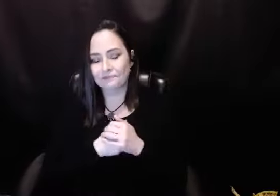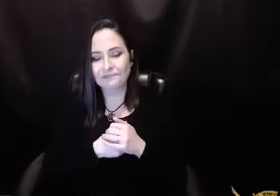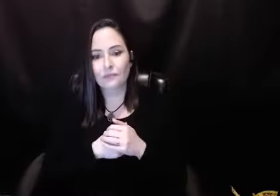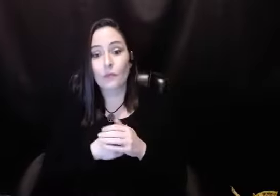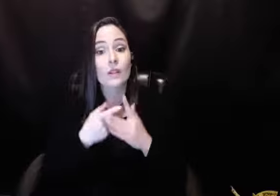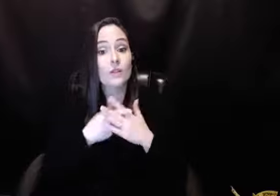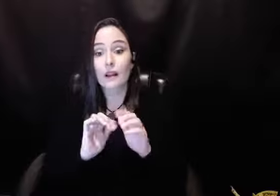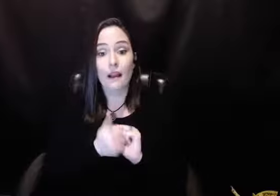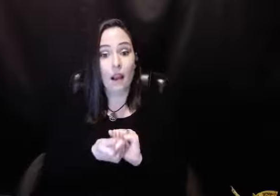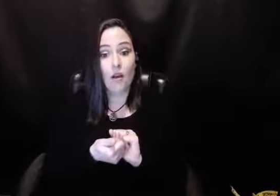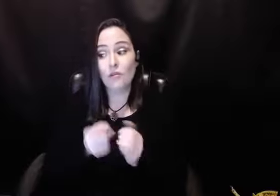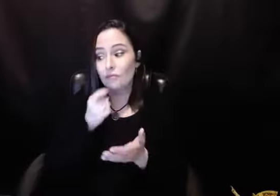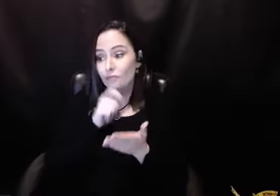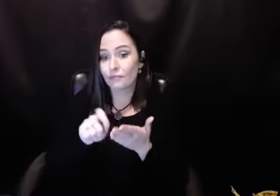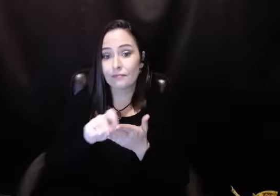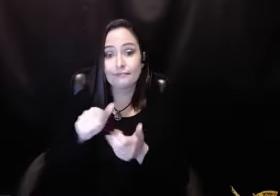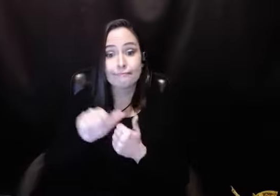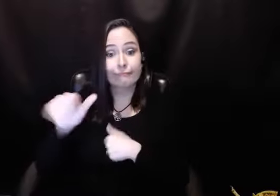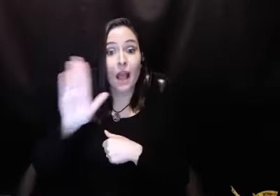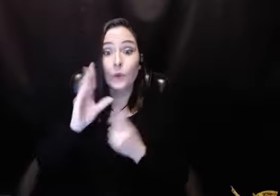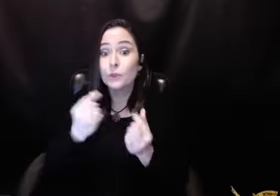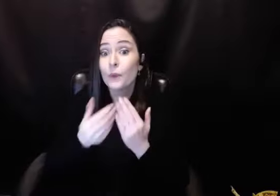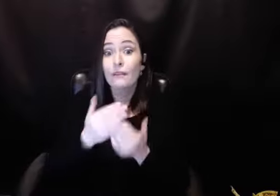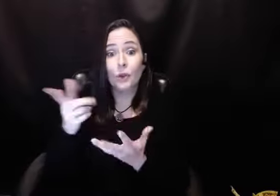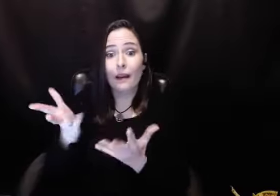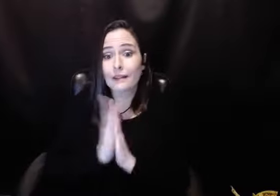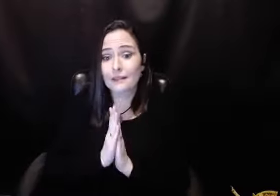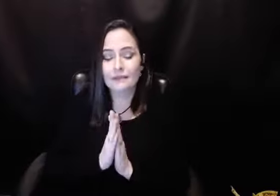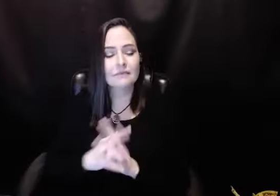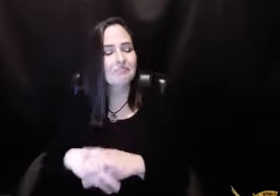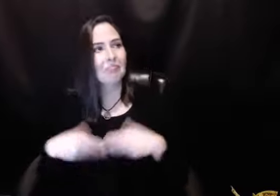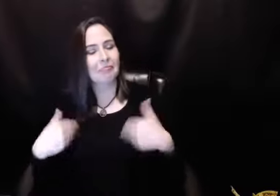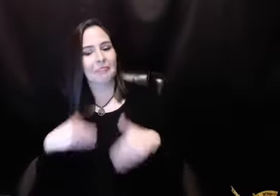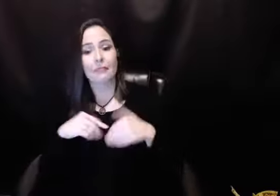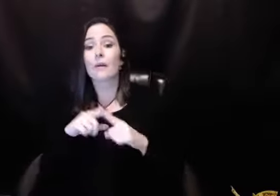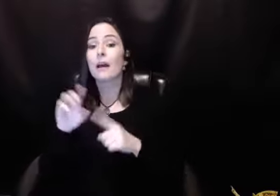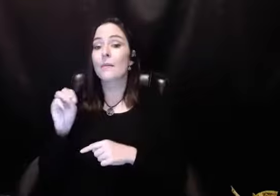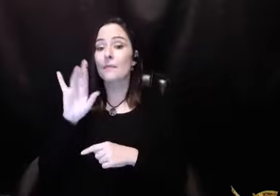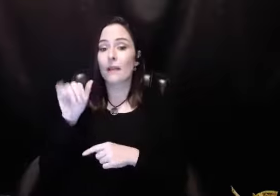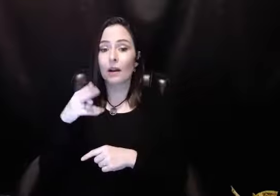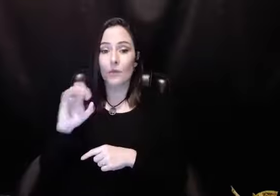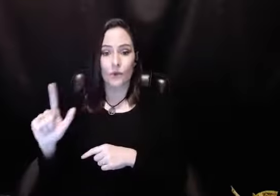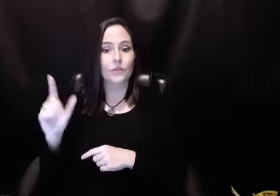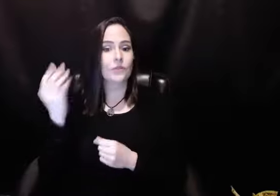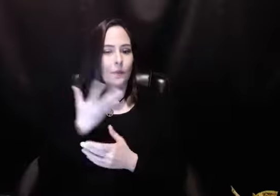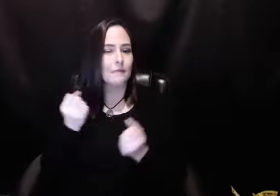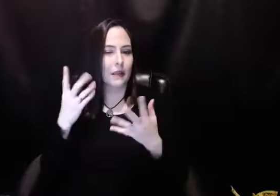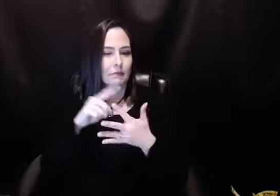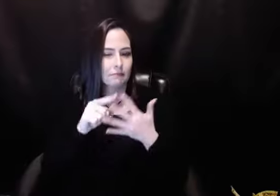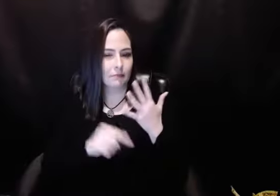It was a marvelous, marvelous thing. And it all started, like I said, with me writing that letter saying I'll do anything. But leading up to that marriage, there